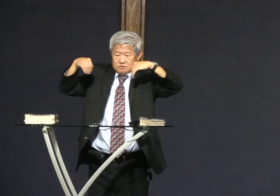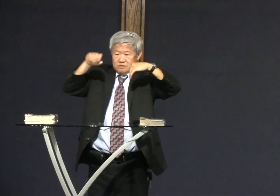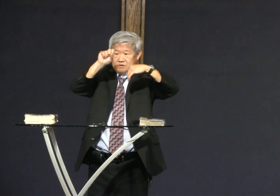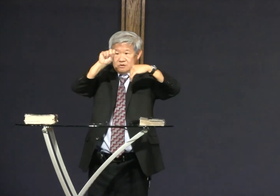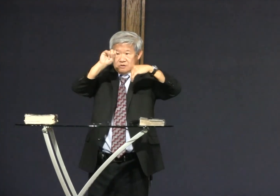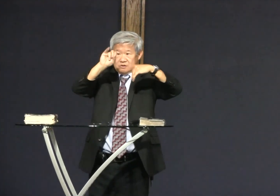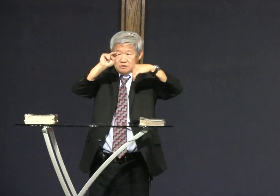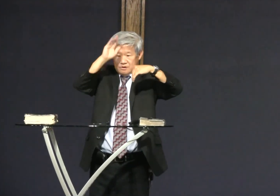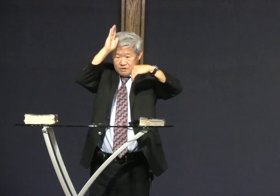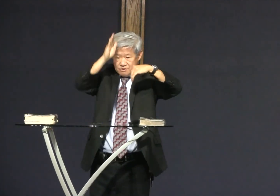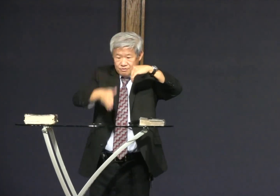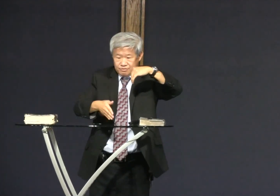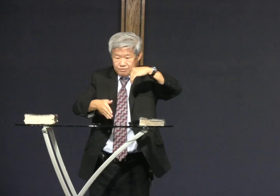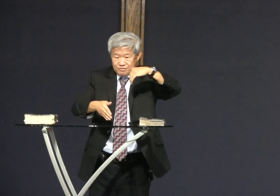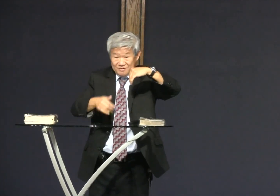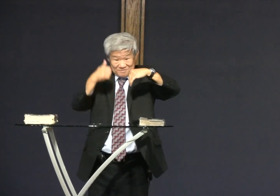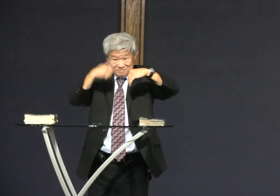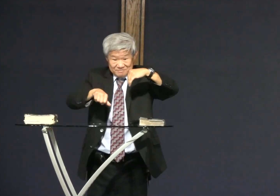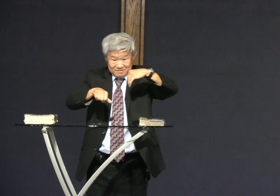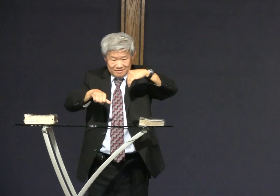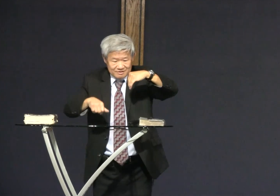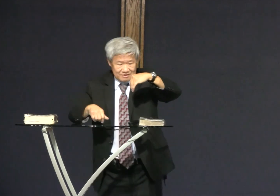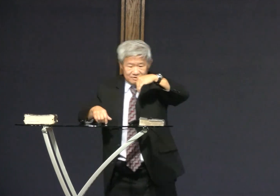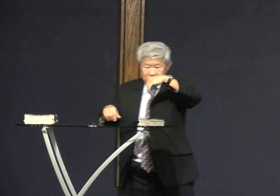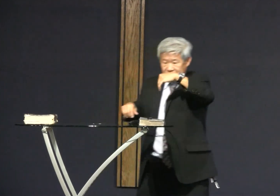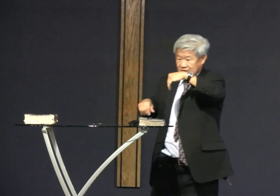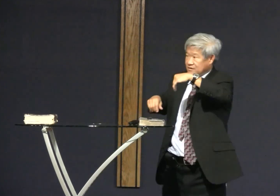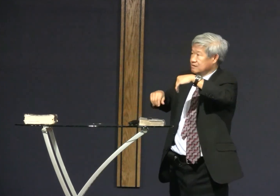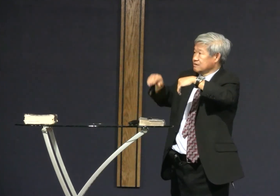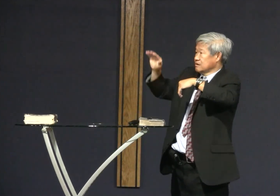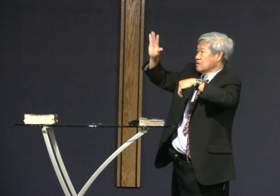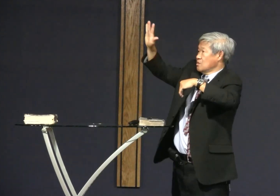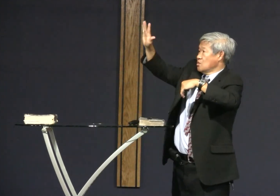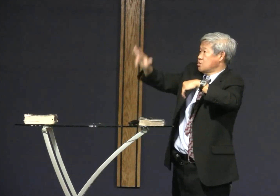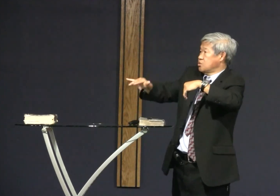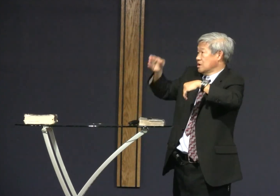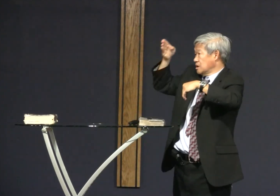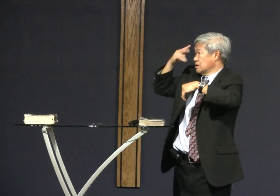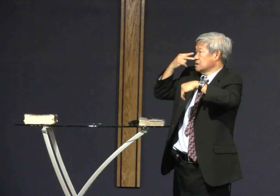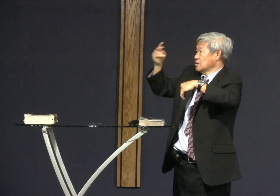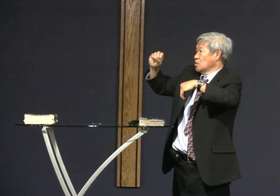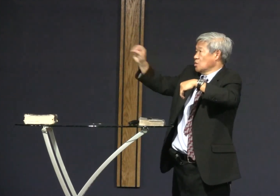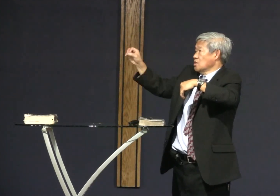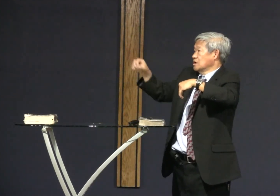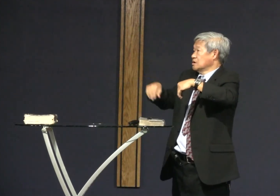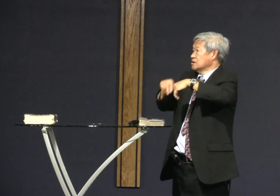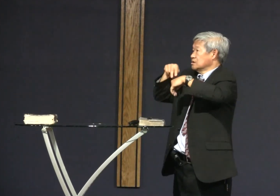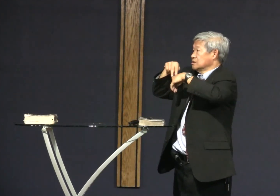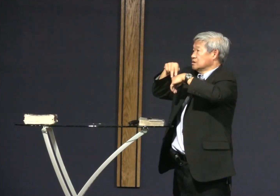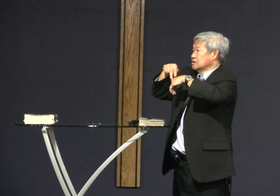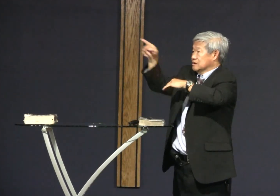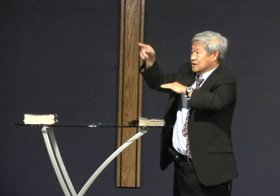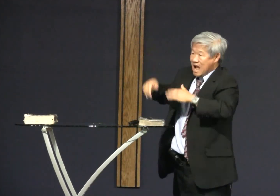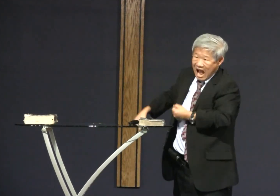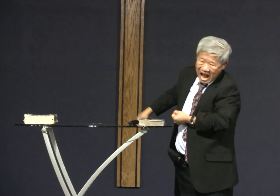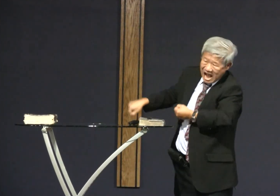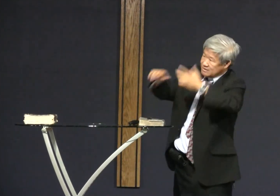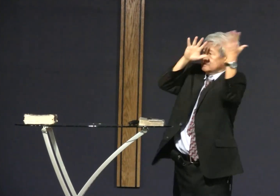Going back to when man first rebelled against God and the gulf of sin opened between